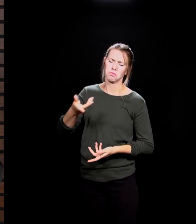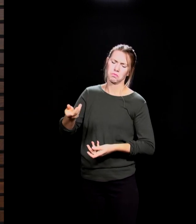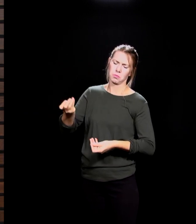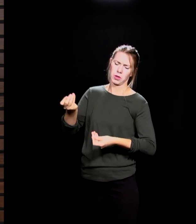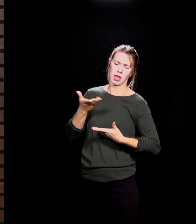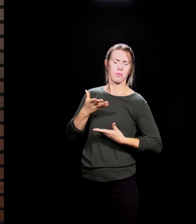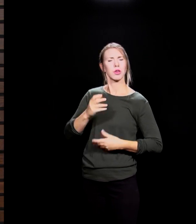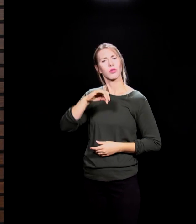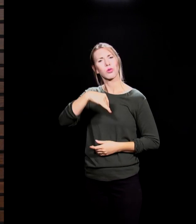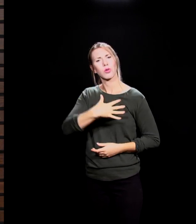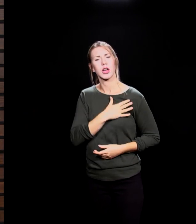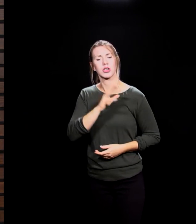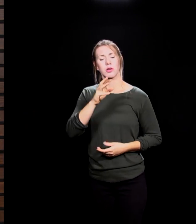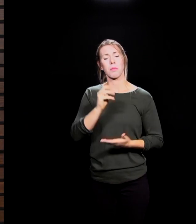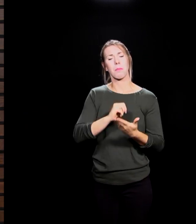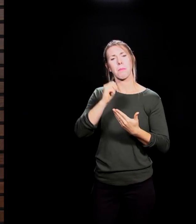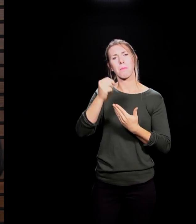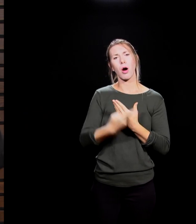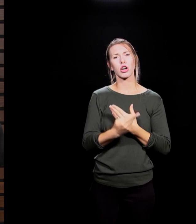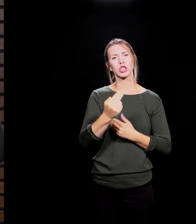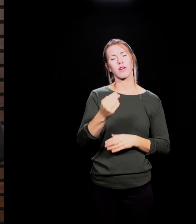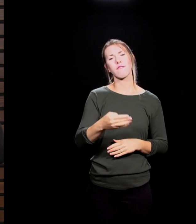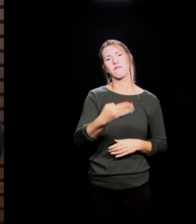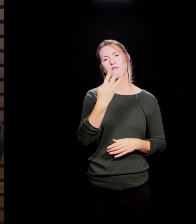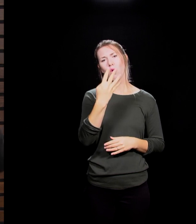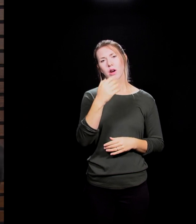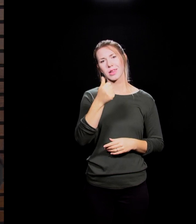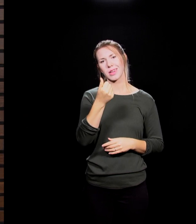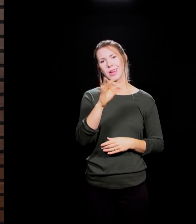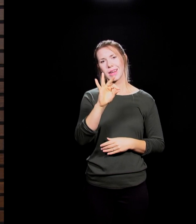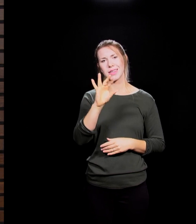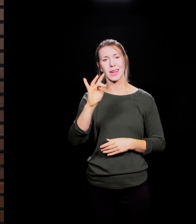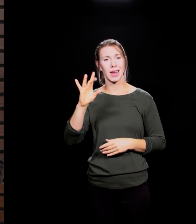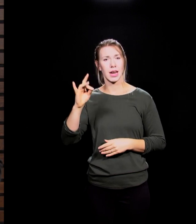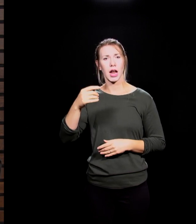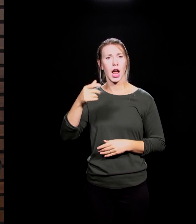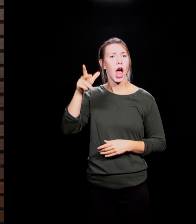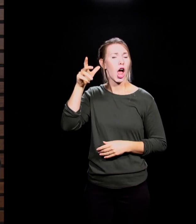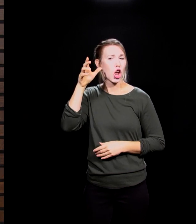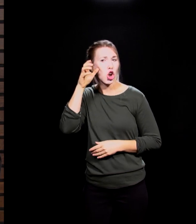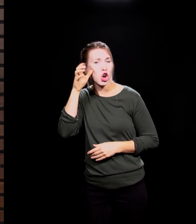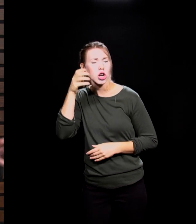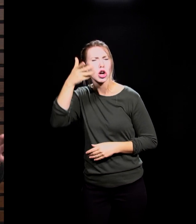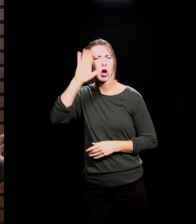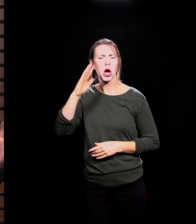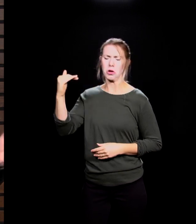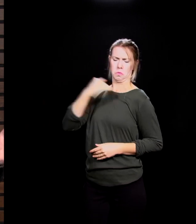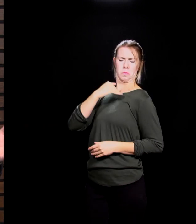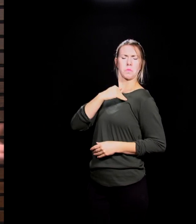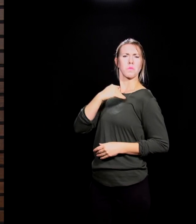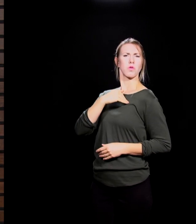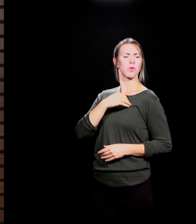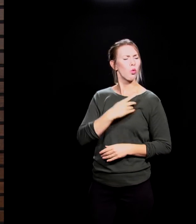4th of 1998, I responded. I heard God call out, where are you? And I realized I was not with Him. I was indeed lost.